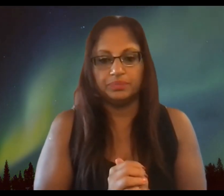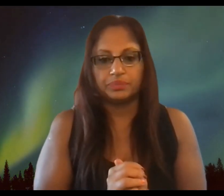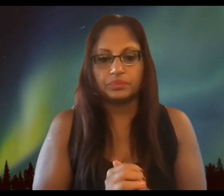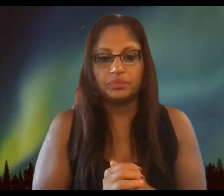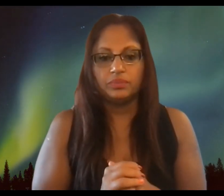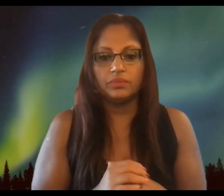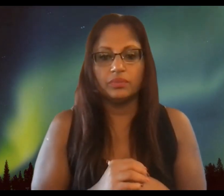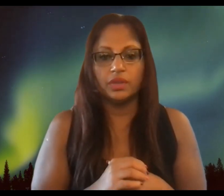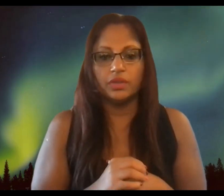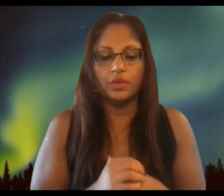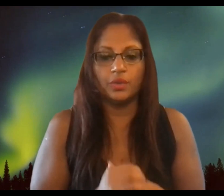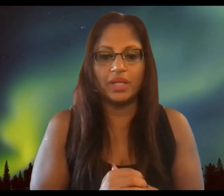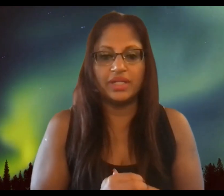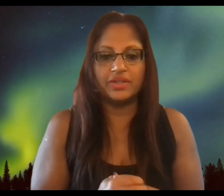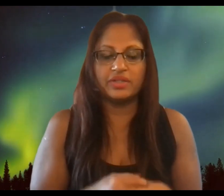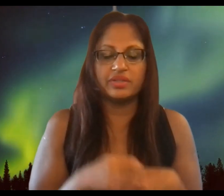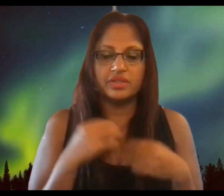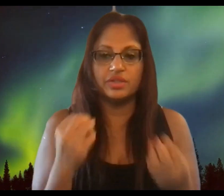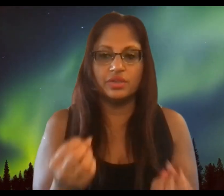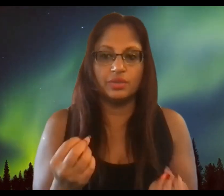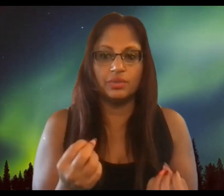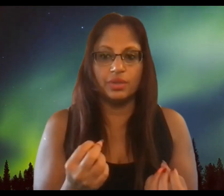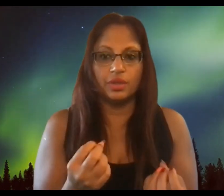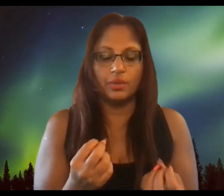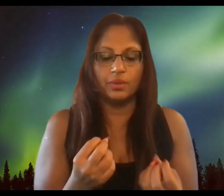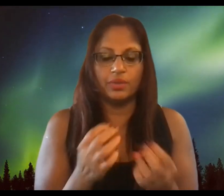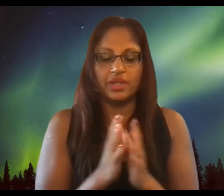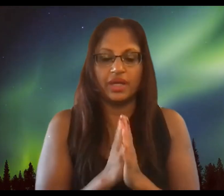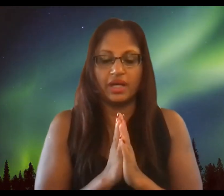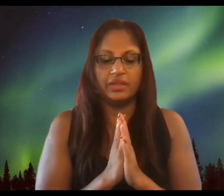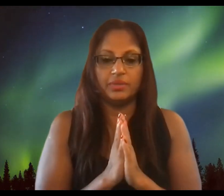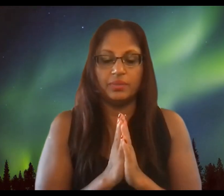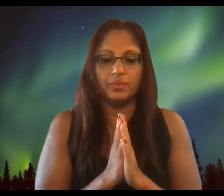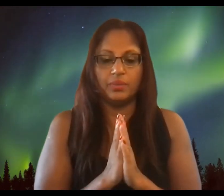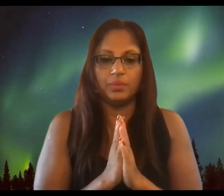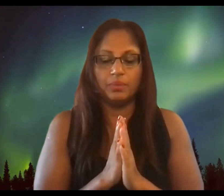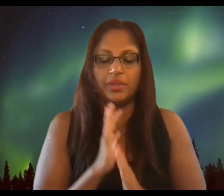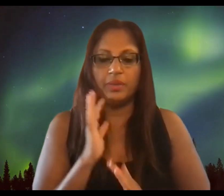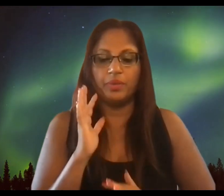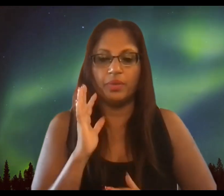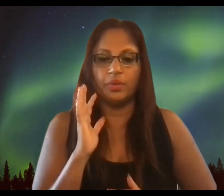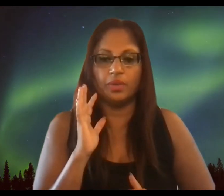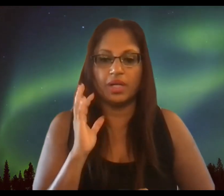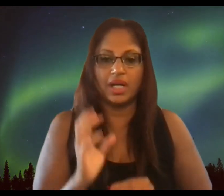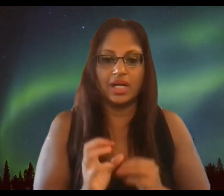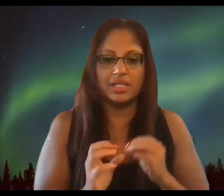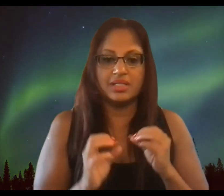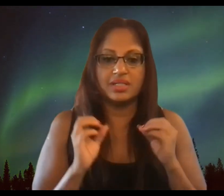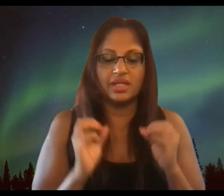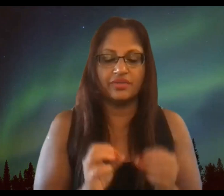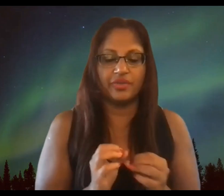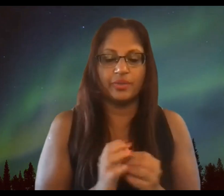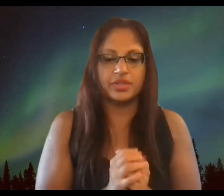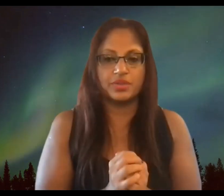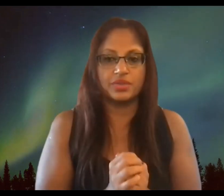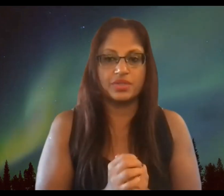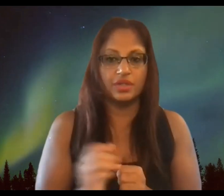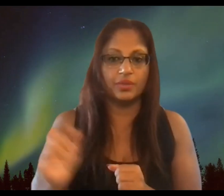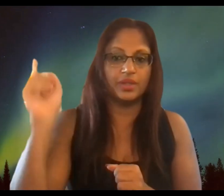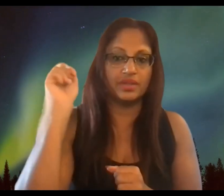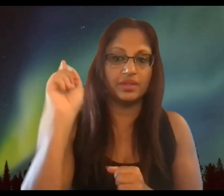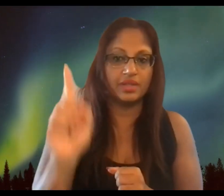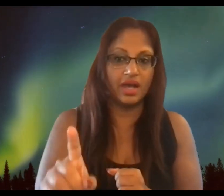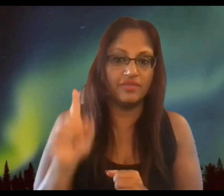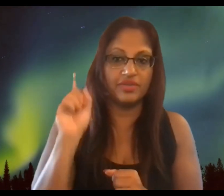there are many things that you don't know that people as influencers